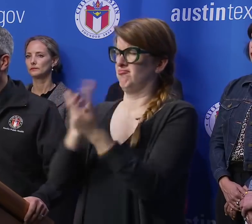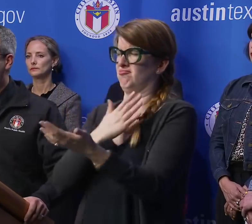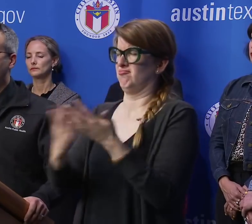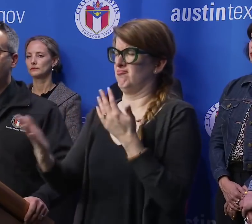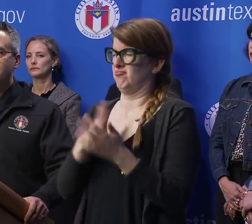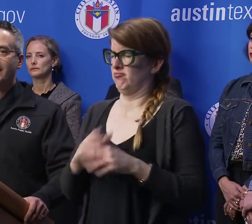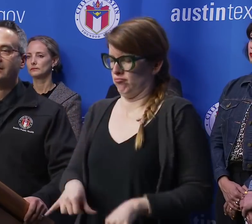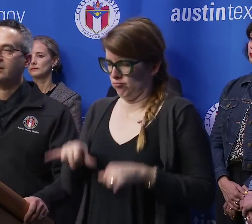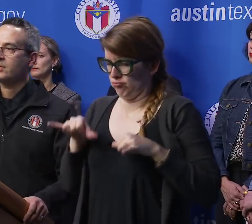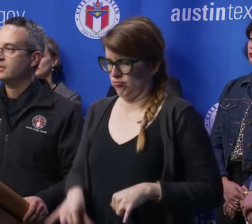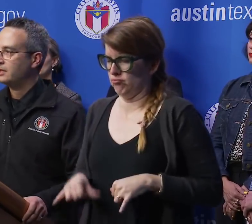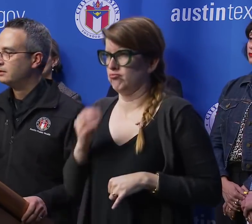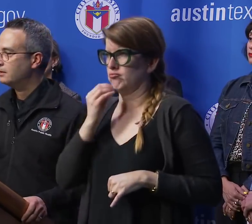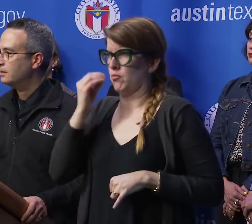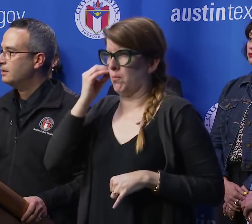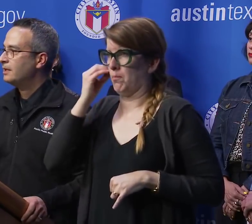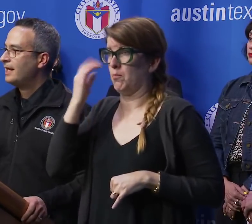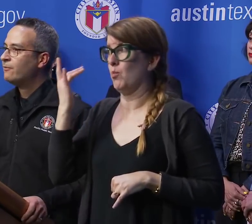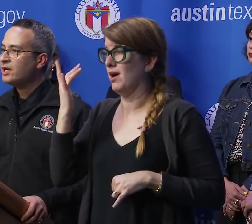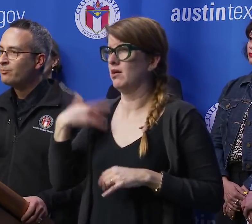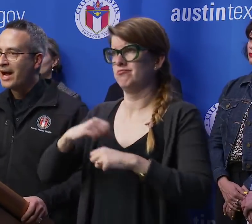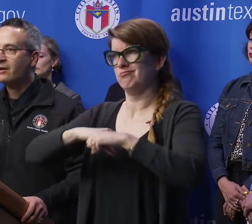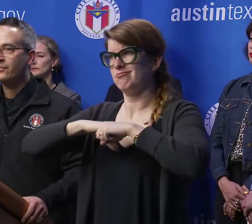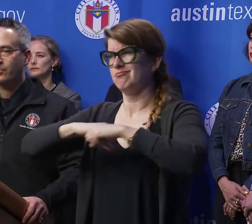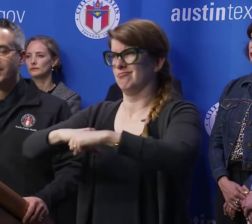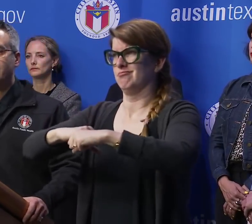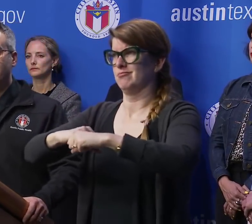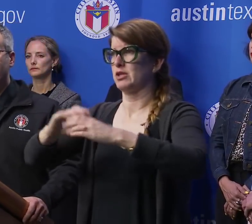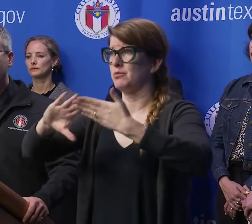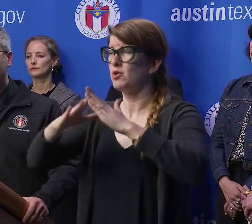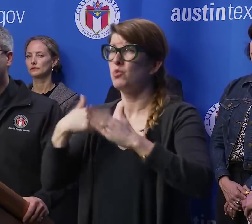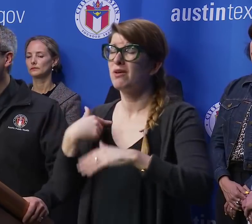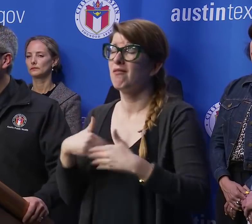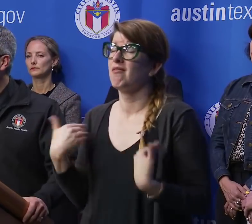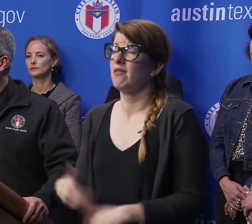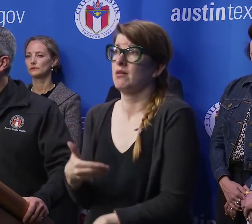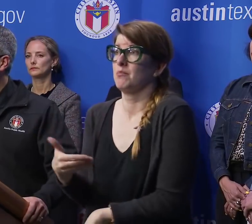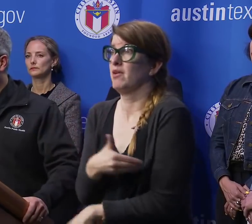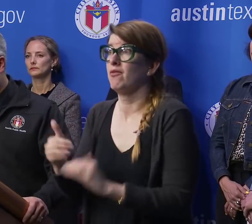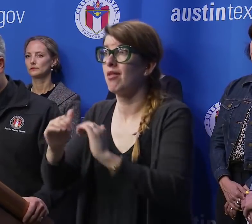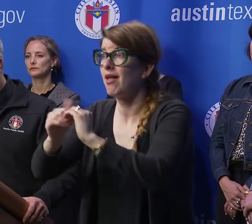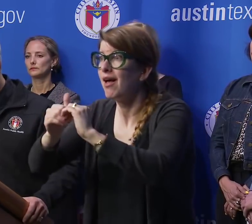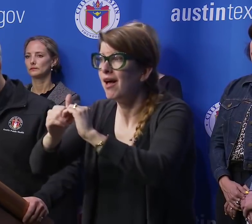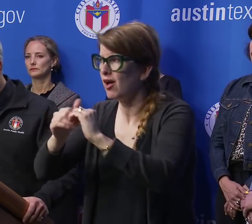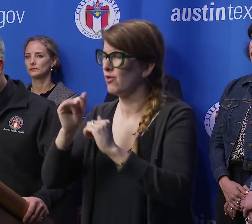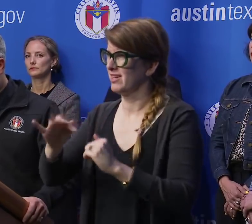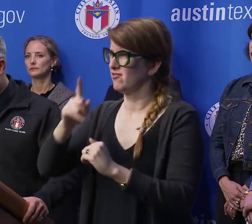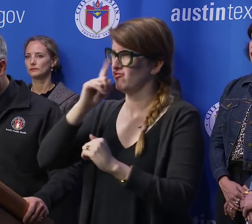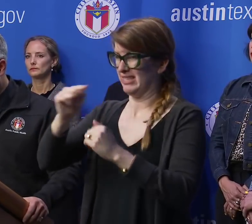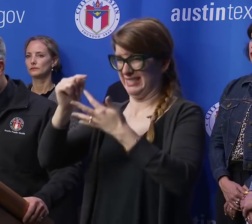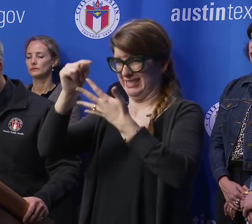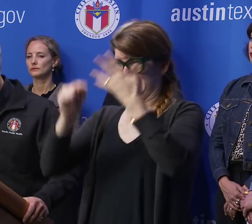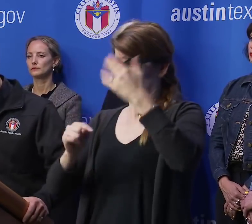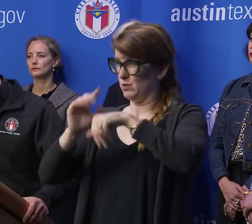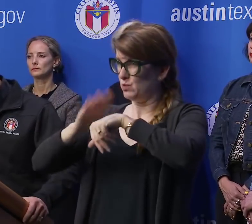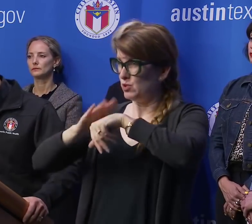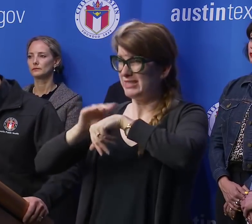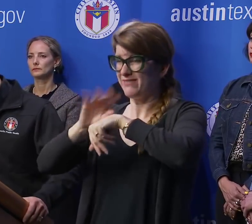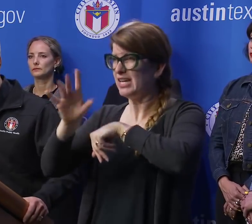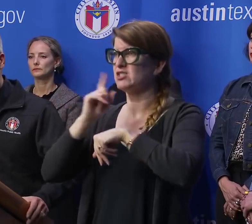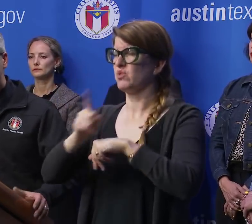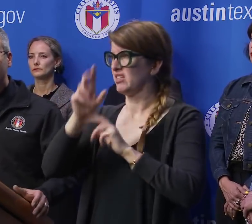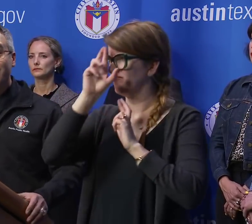We have to protect the community. And we are powerful in protecting the community if we heed these warnings and this advice.